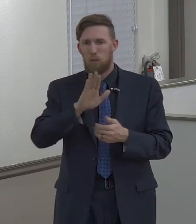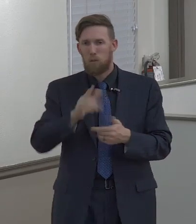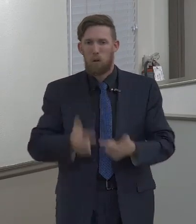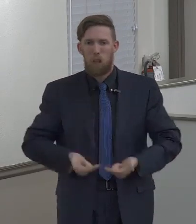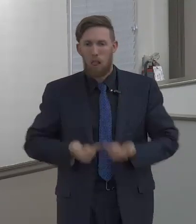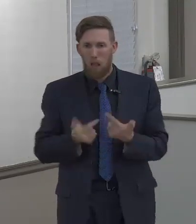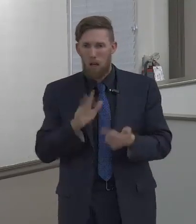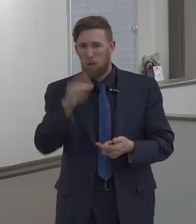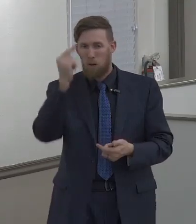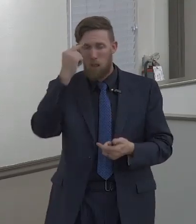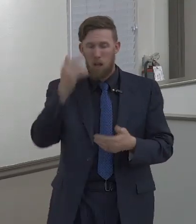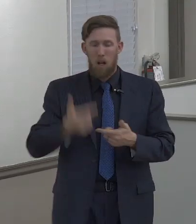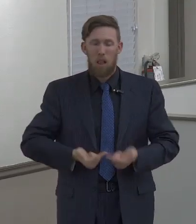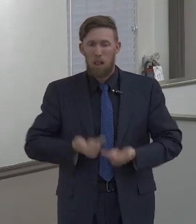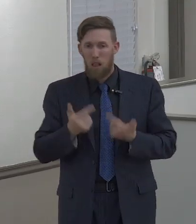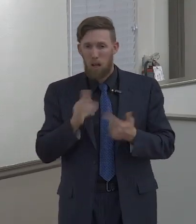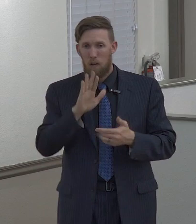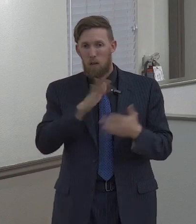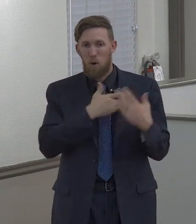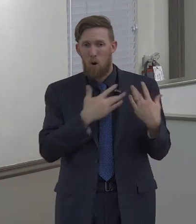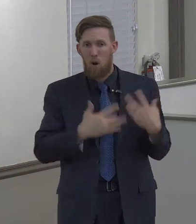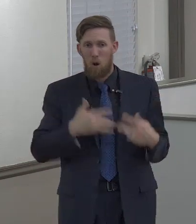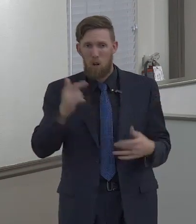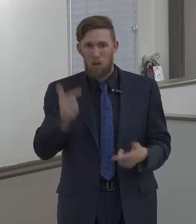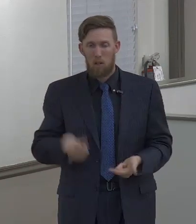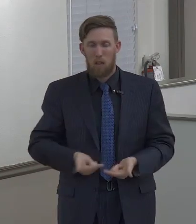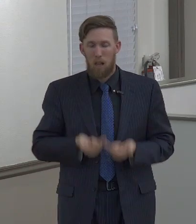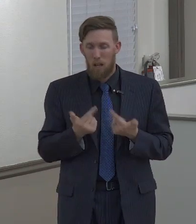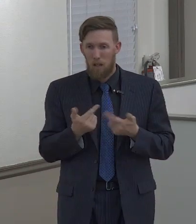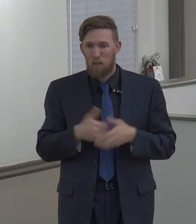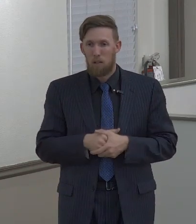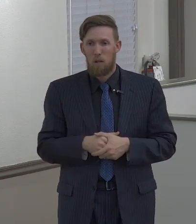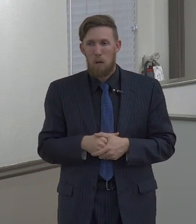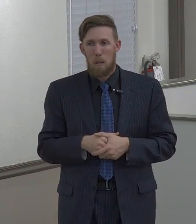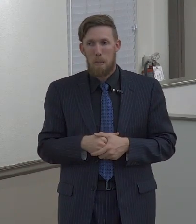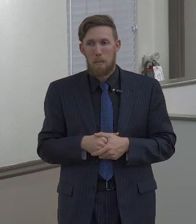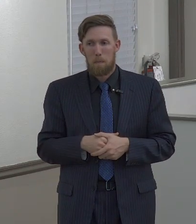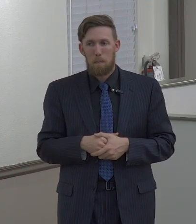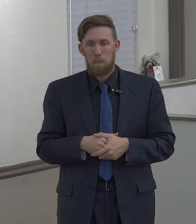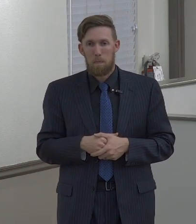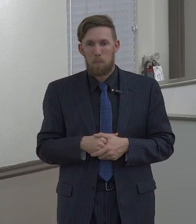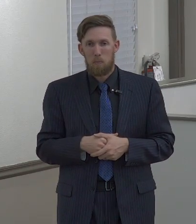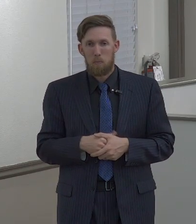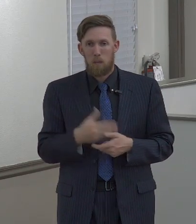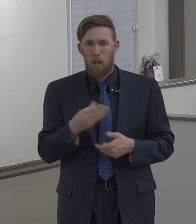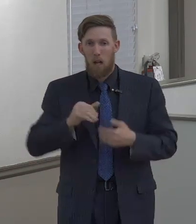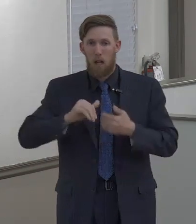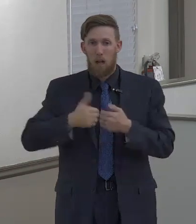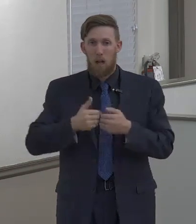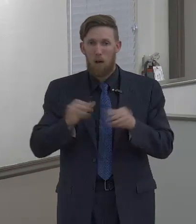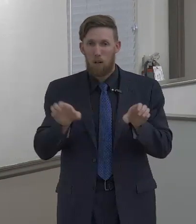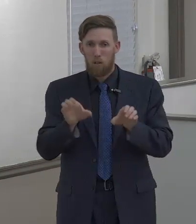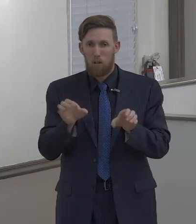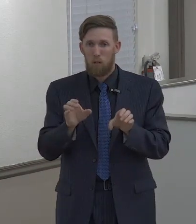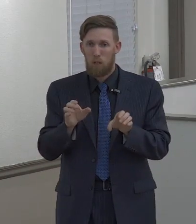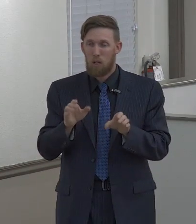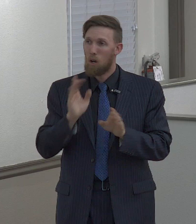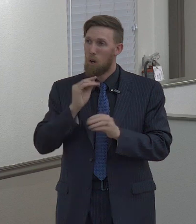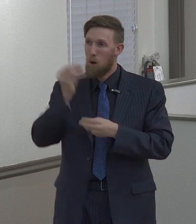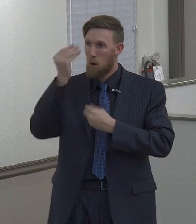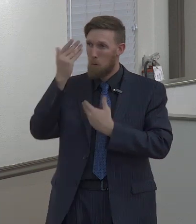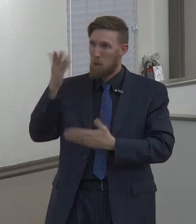your life and and and how is how is it the things that you're putting on how are those